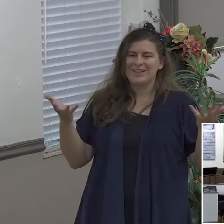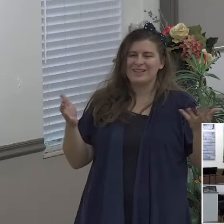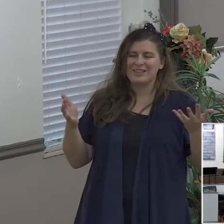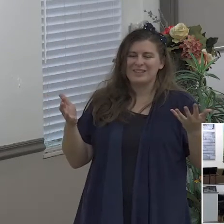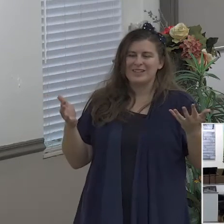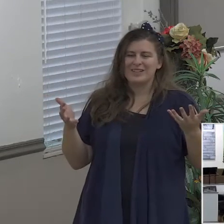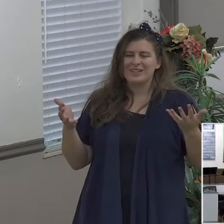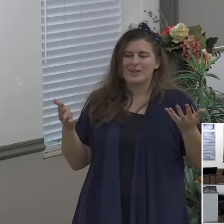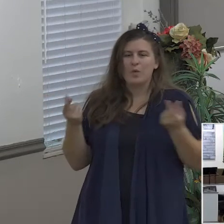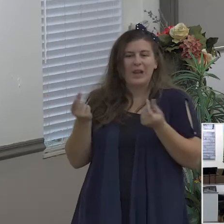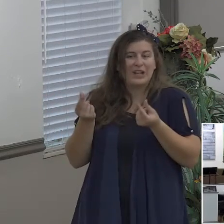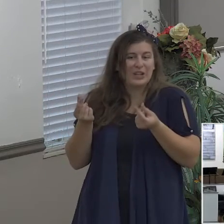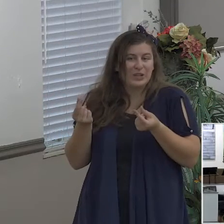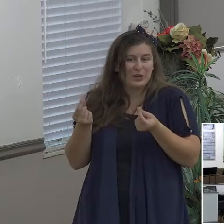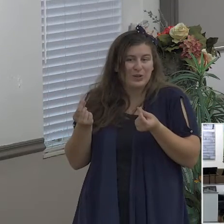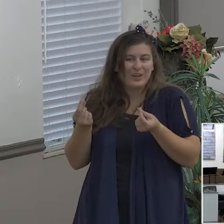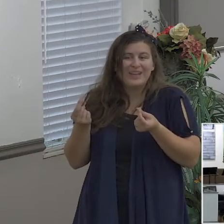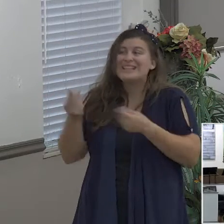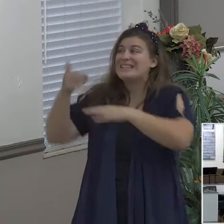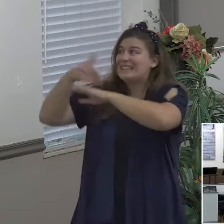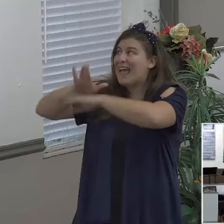begotten son